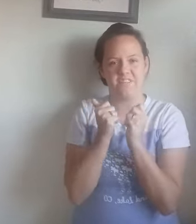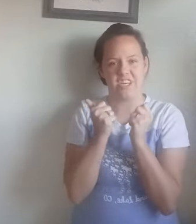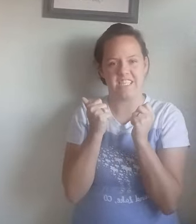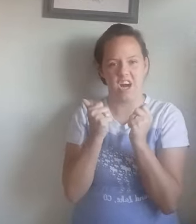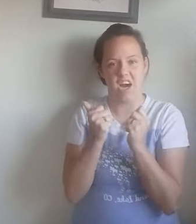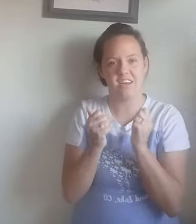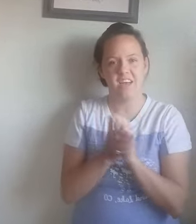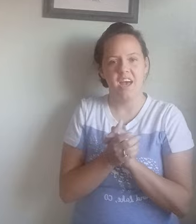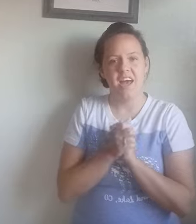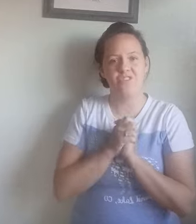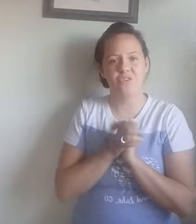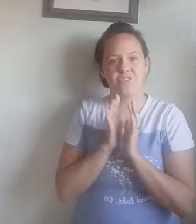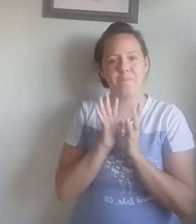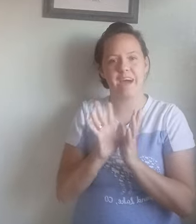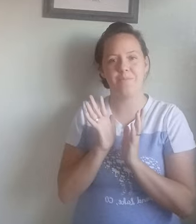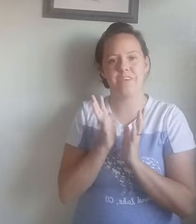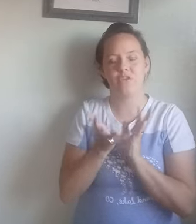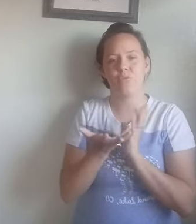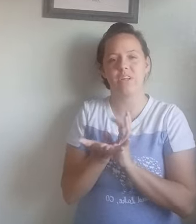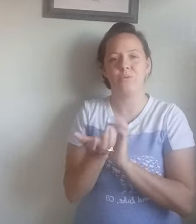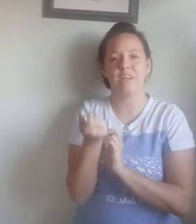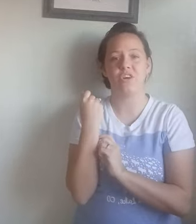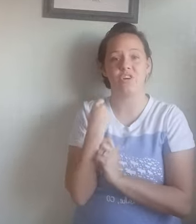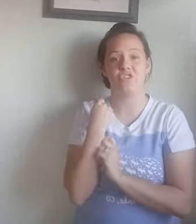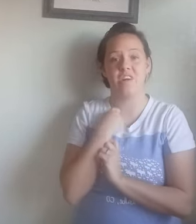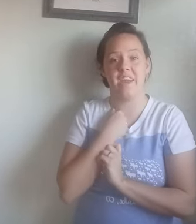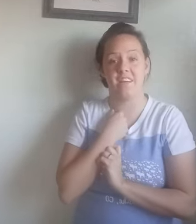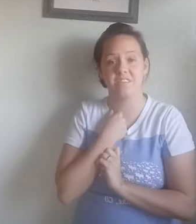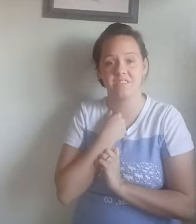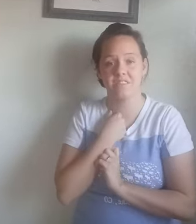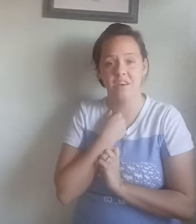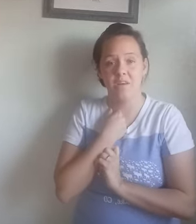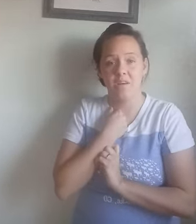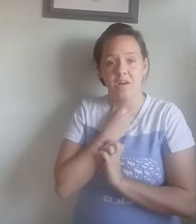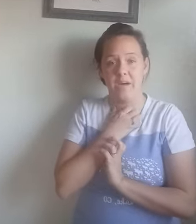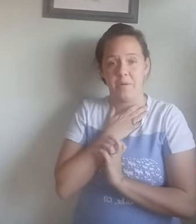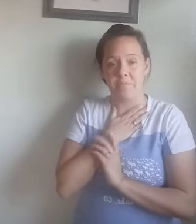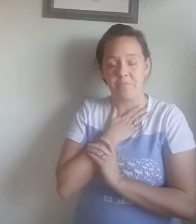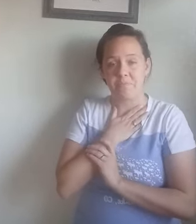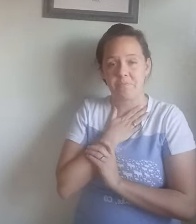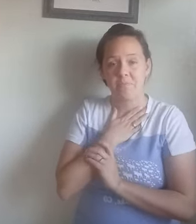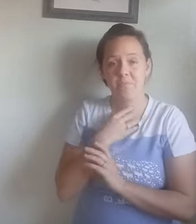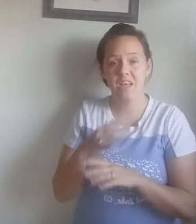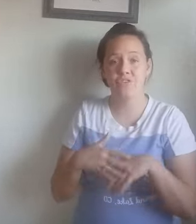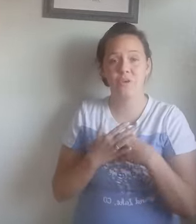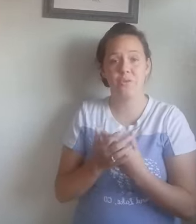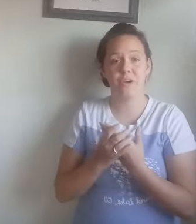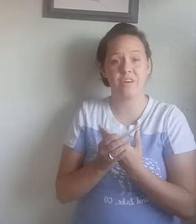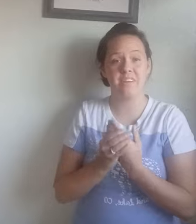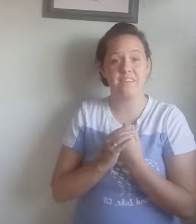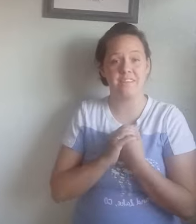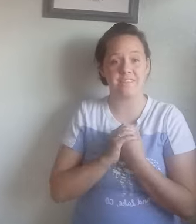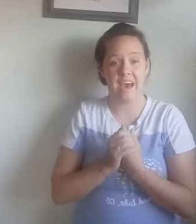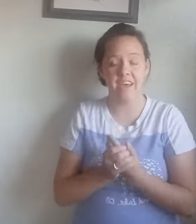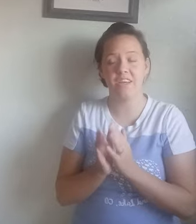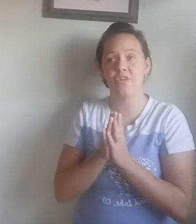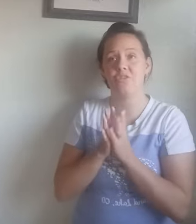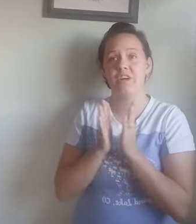very taut. And so sometimes it really, really hurts your hands. Um, and so there is that. It is very